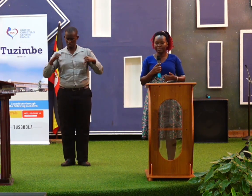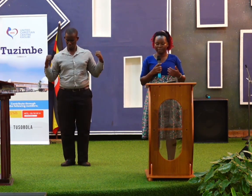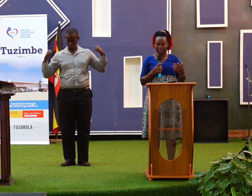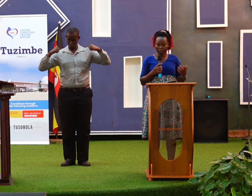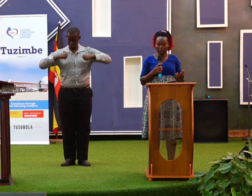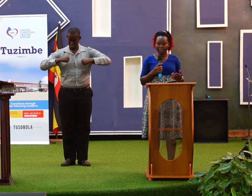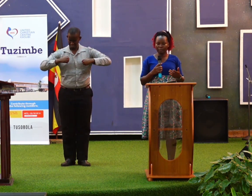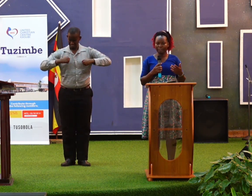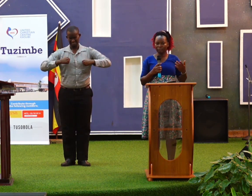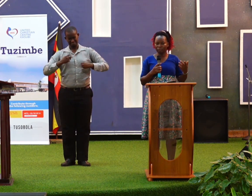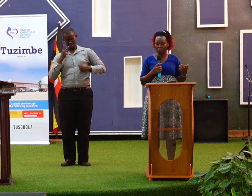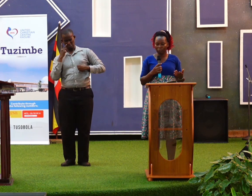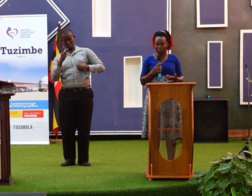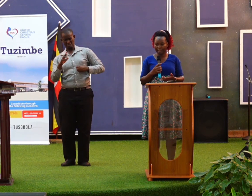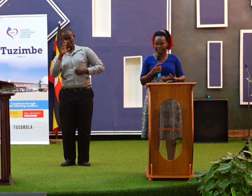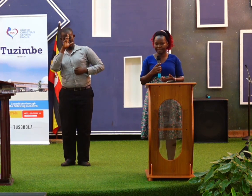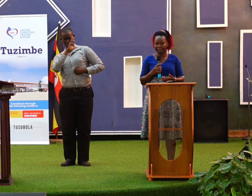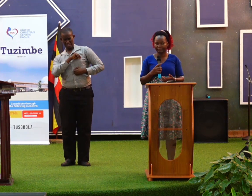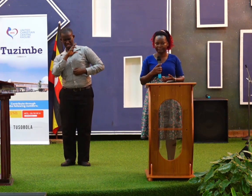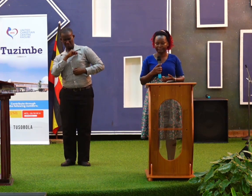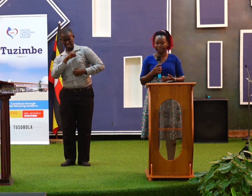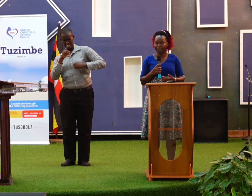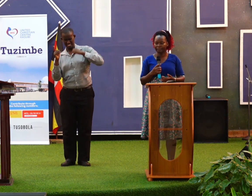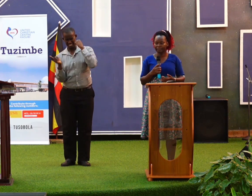He saw it was so wicked.